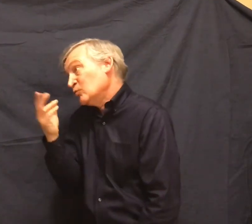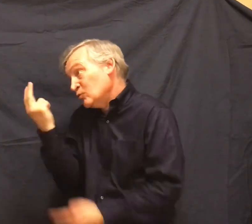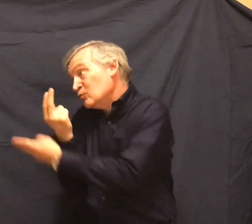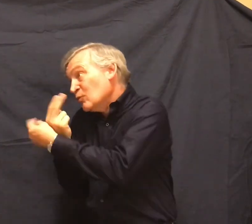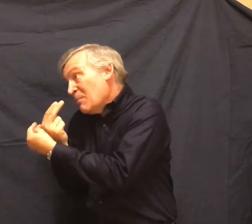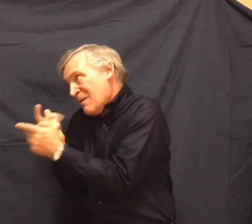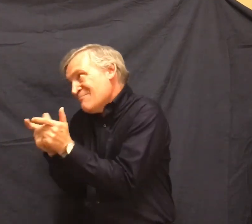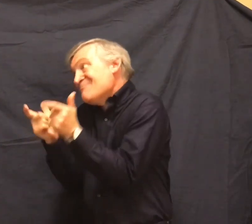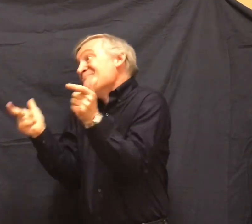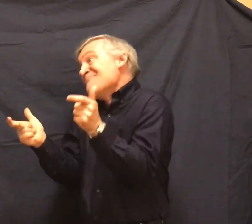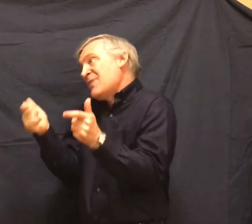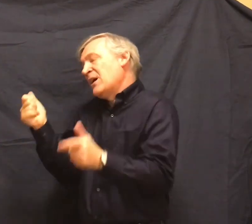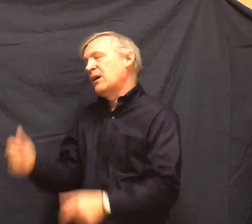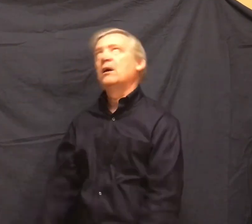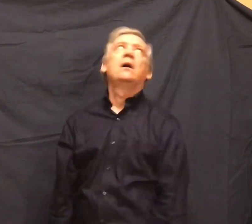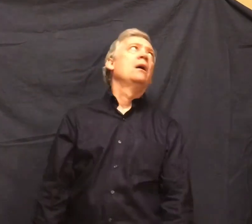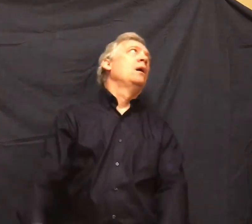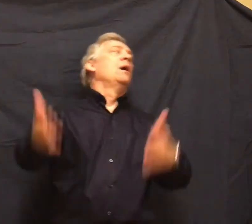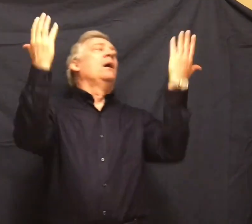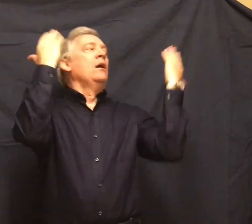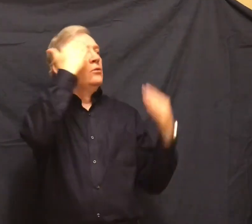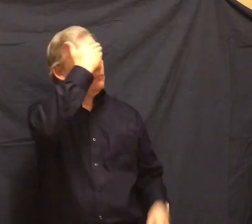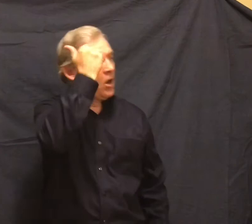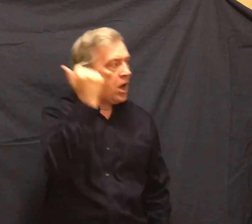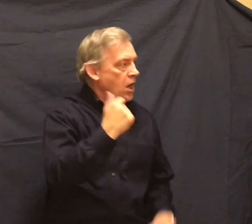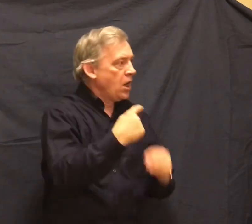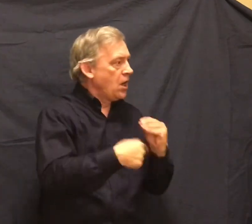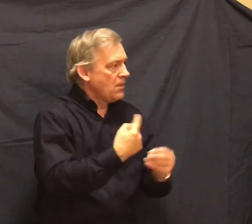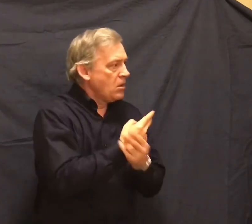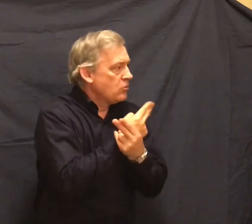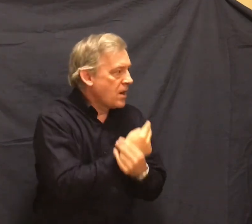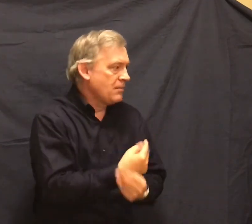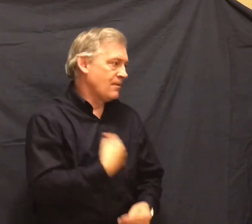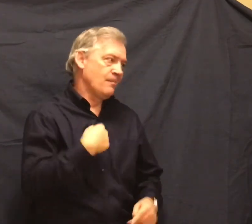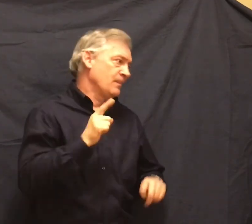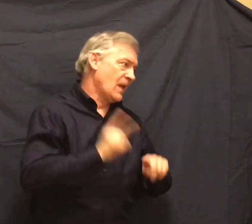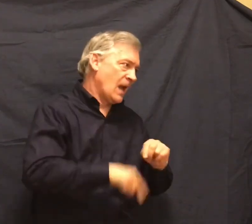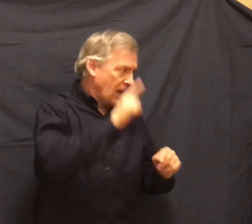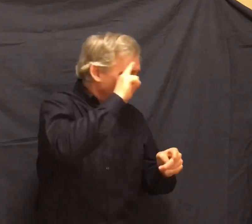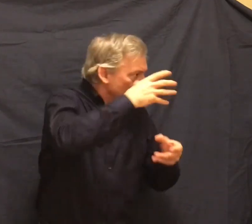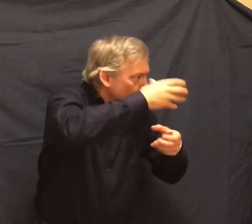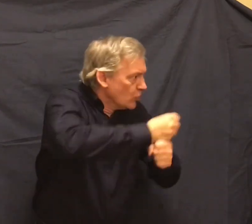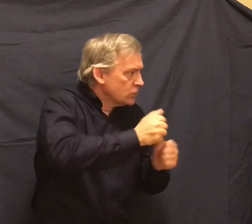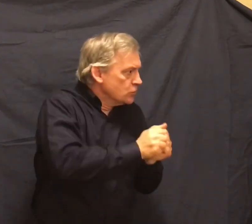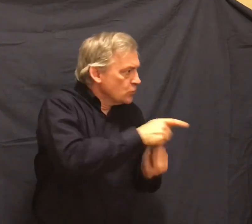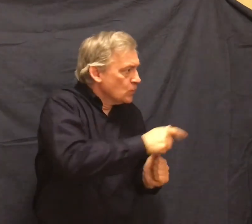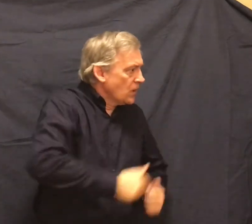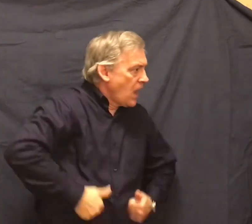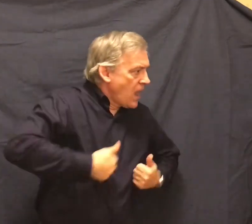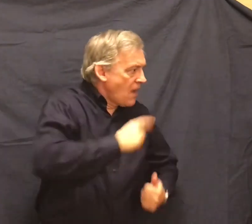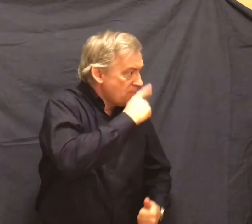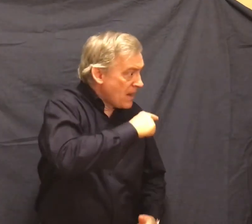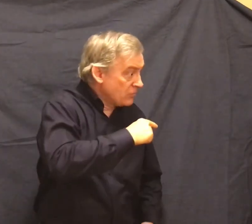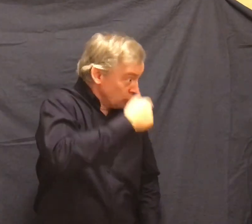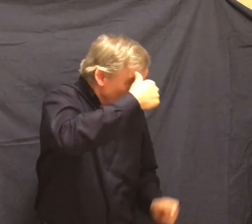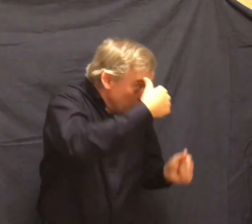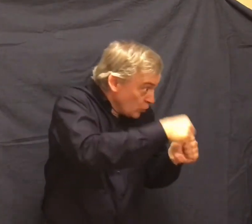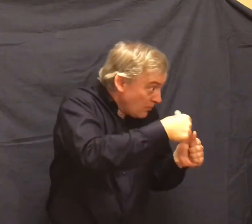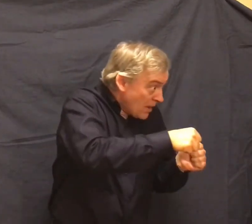The heck with the rabbits. And you ain't to be trusted with no live mice. Your Aunt Clara give you a rubber mouse and you wouldn't